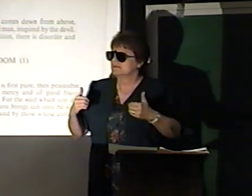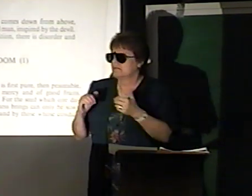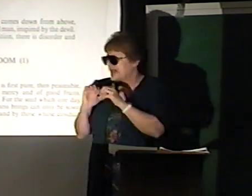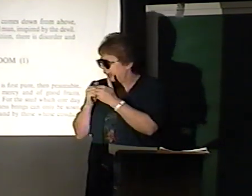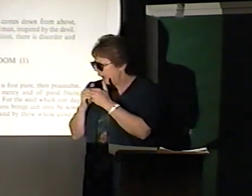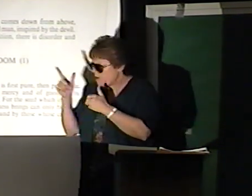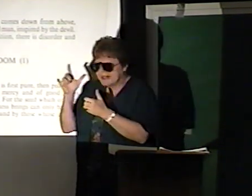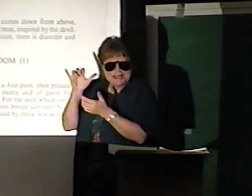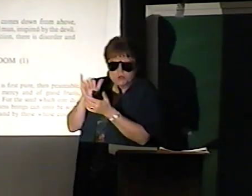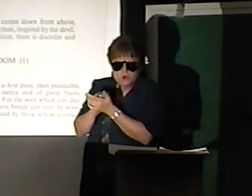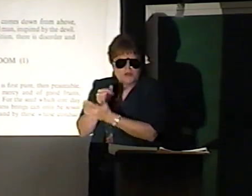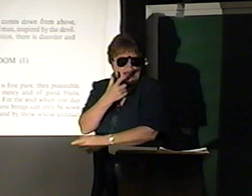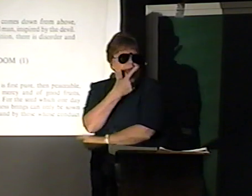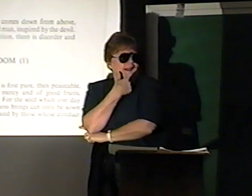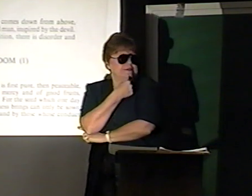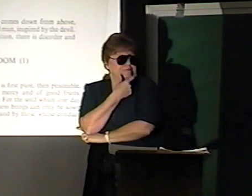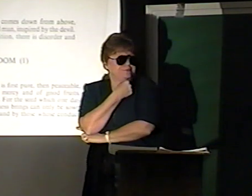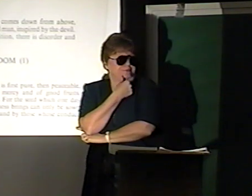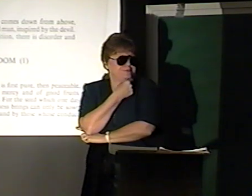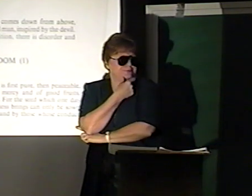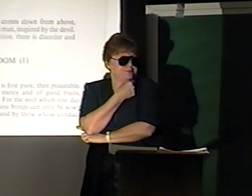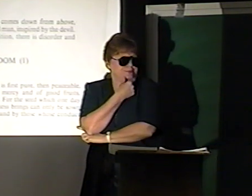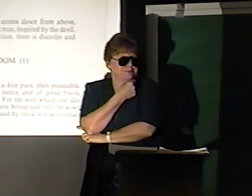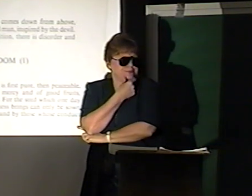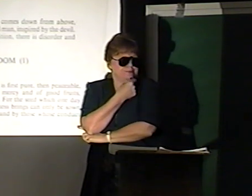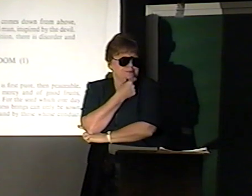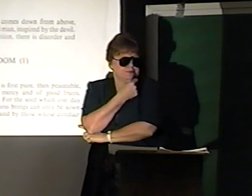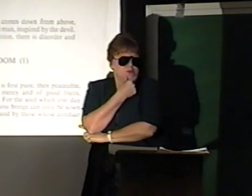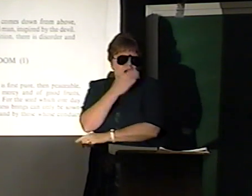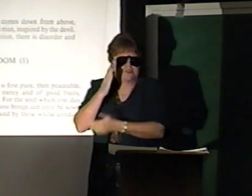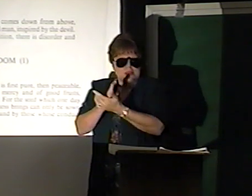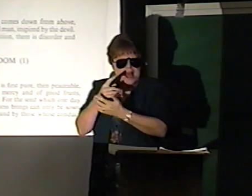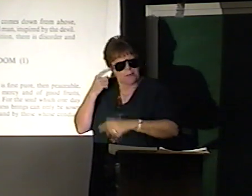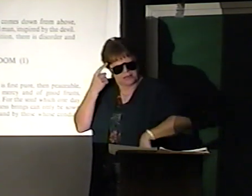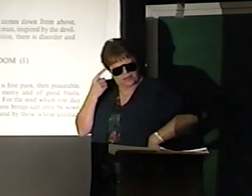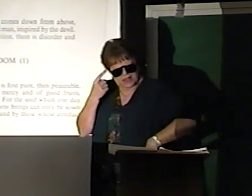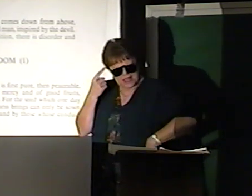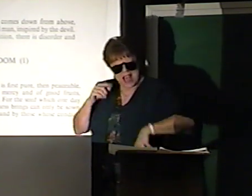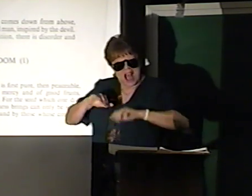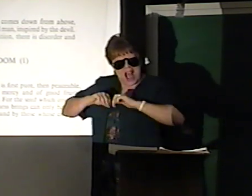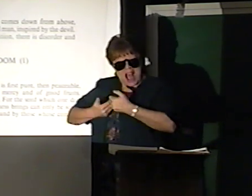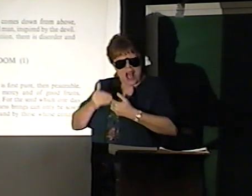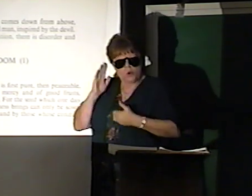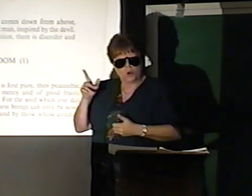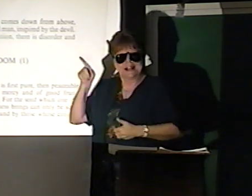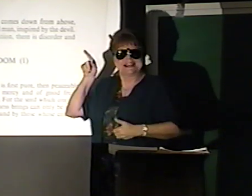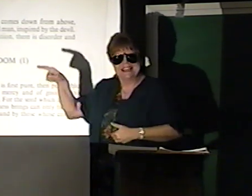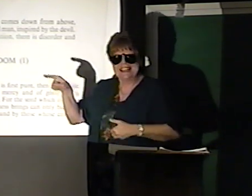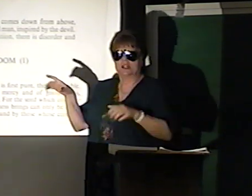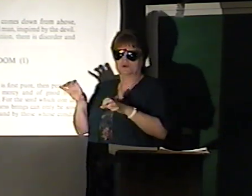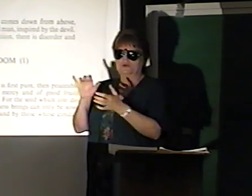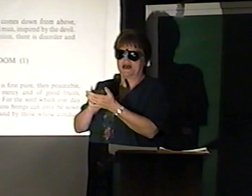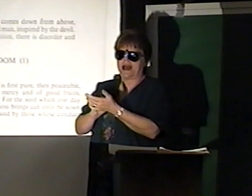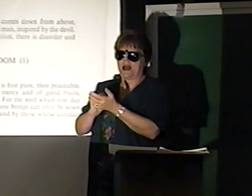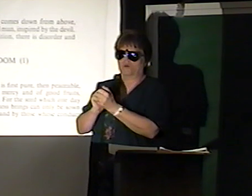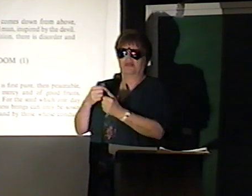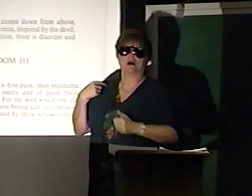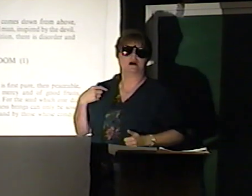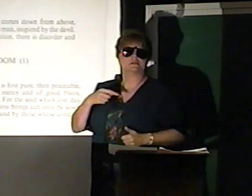But how would he do that? We have to stop and think, how would he do that with us?